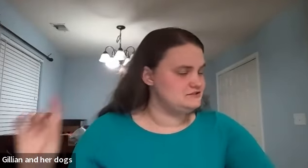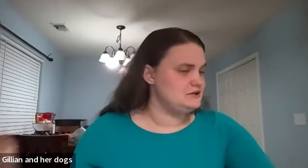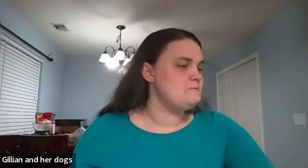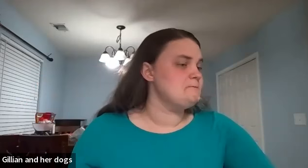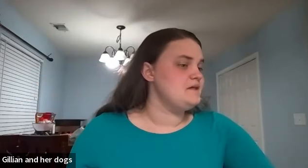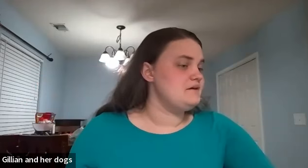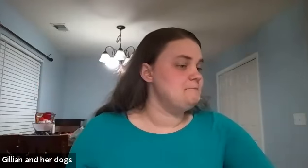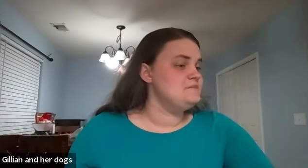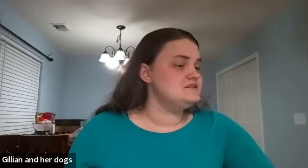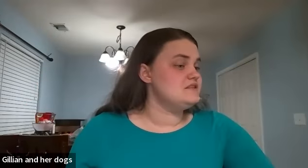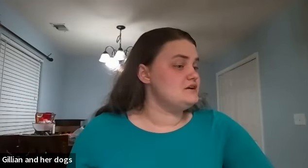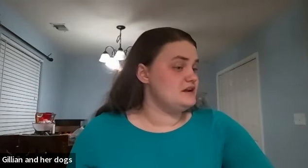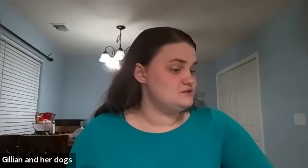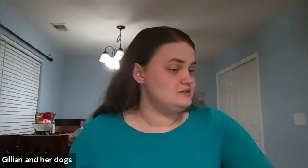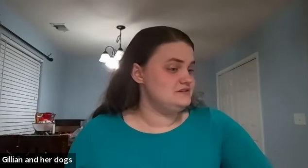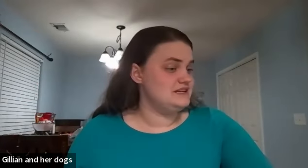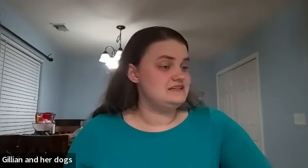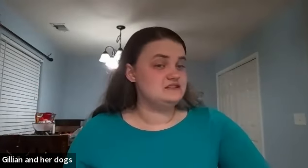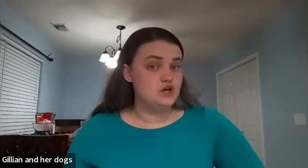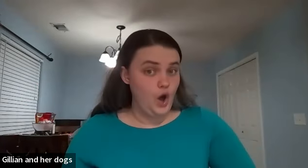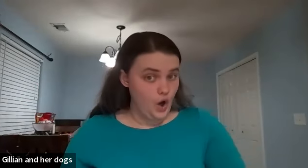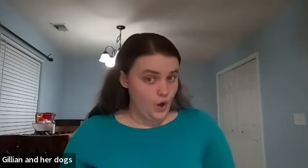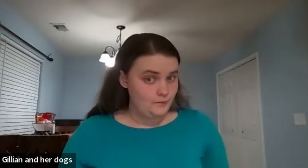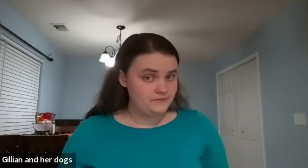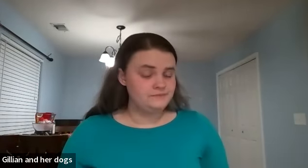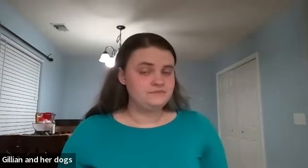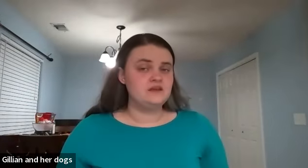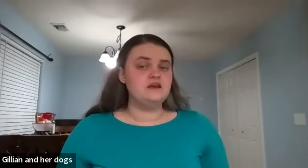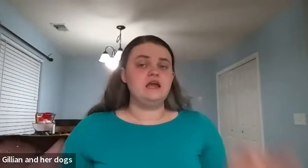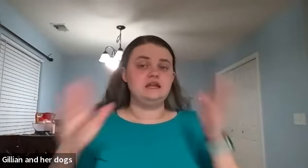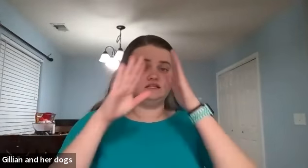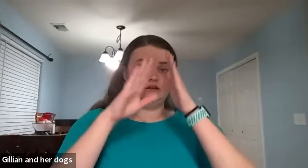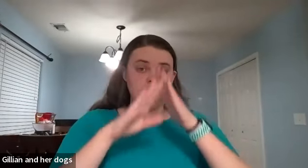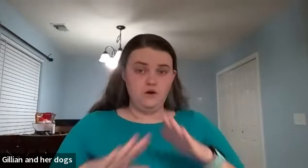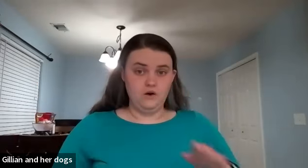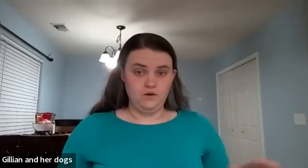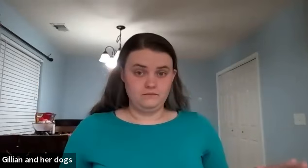next week all right so then our next word is calm and it's calm